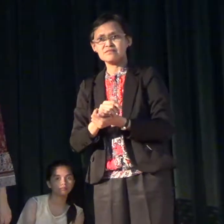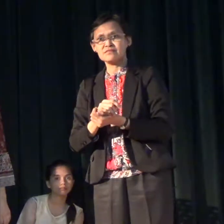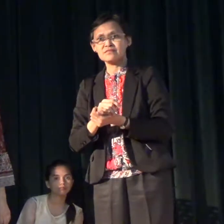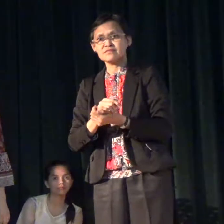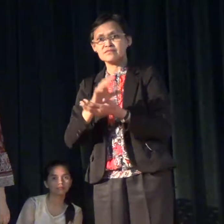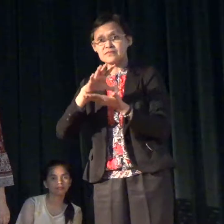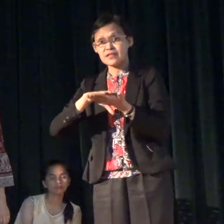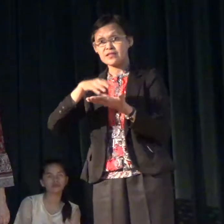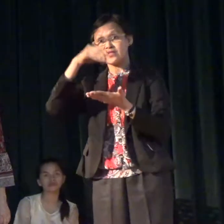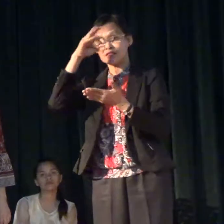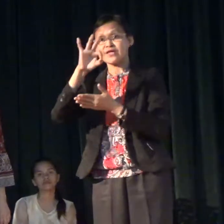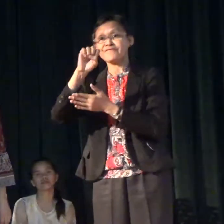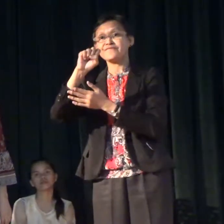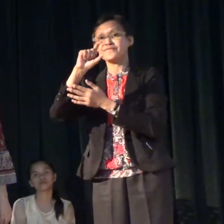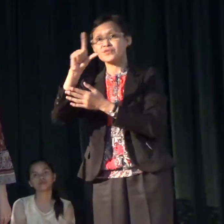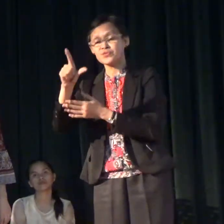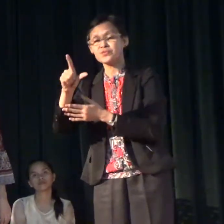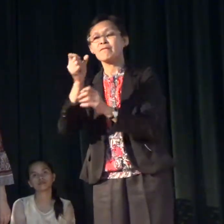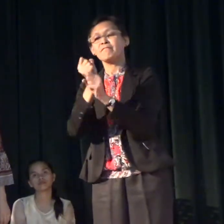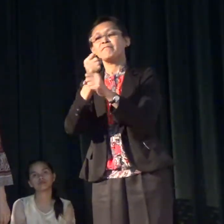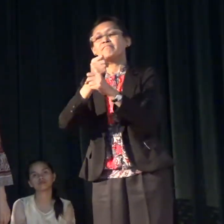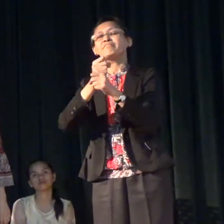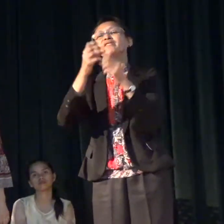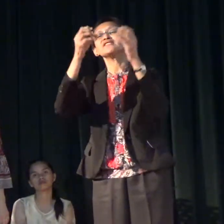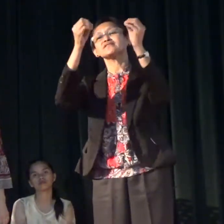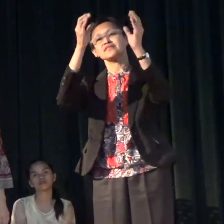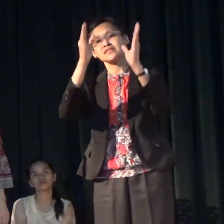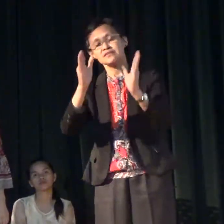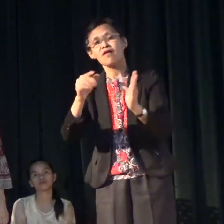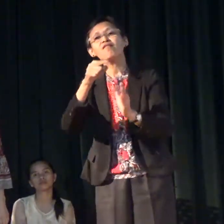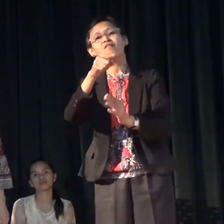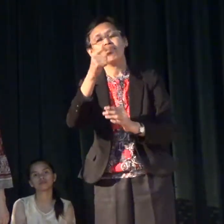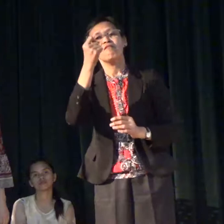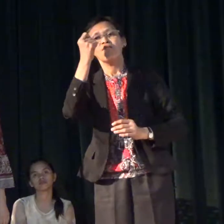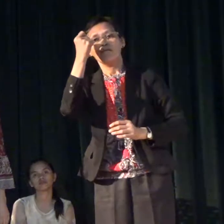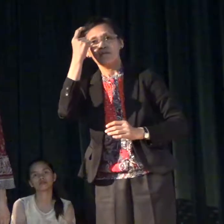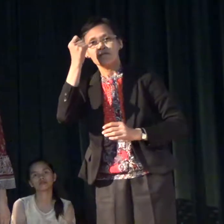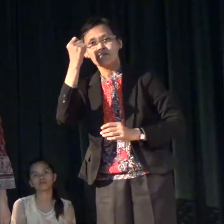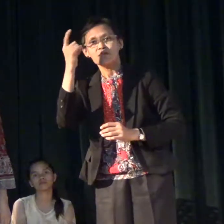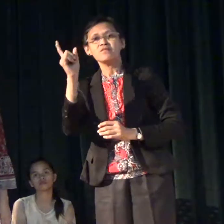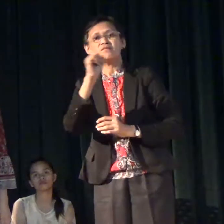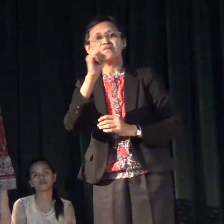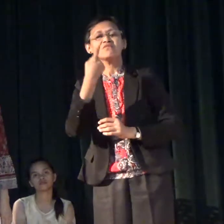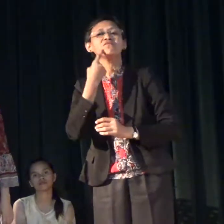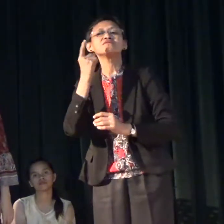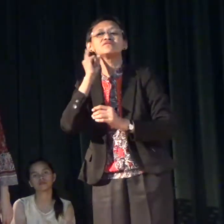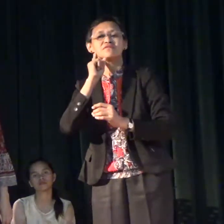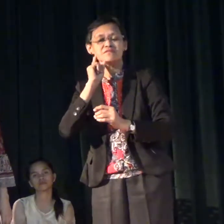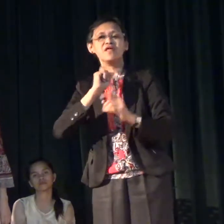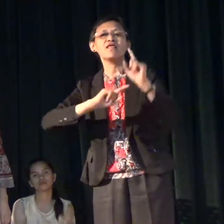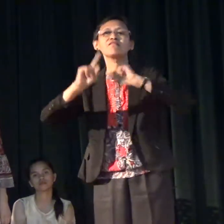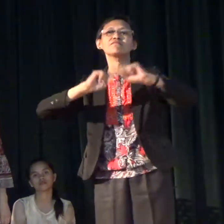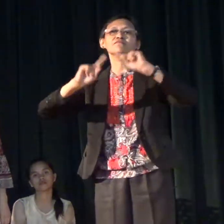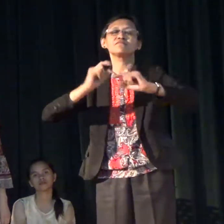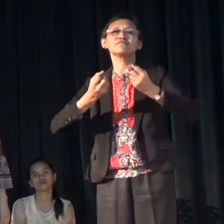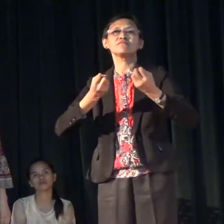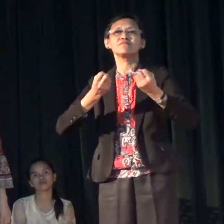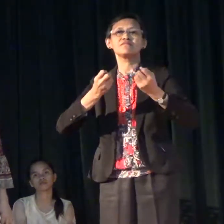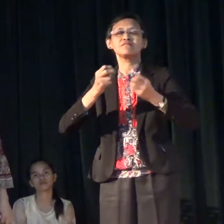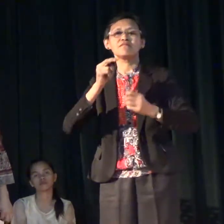Learning FSL will enable teachers to understand what deaf children are singing.